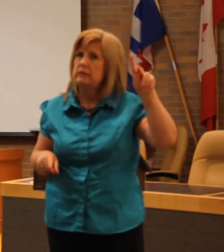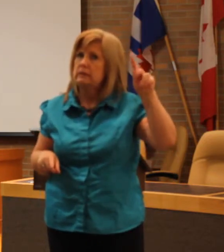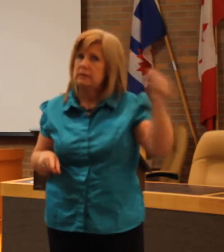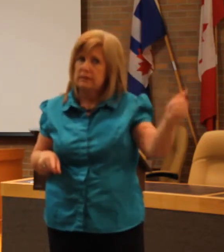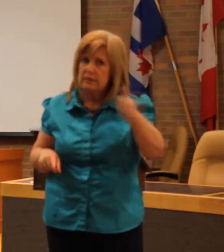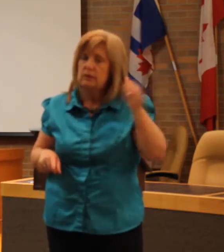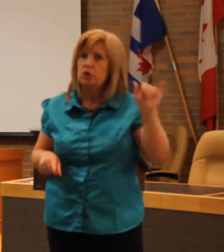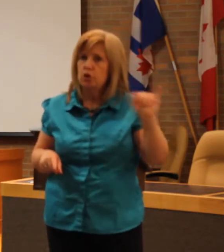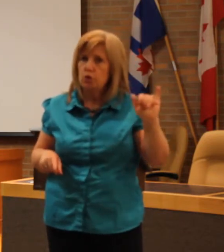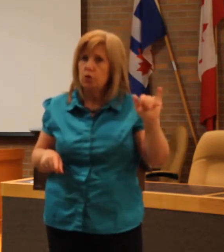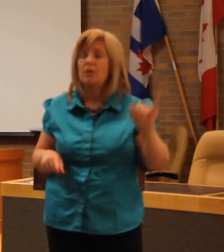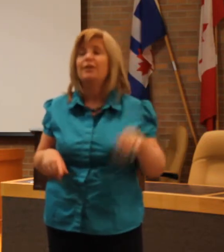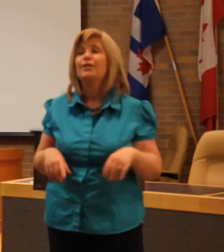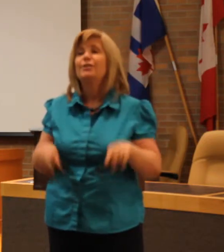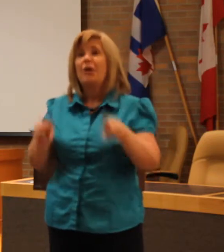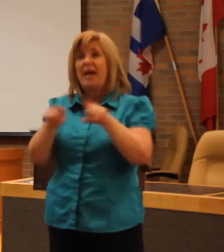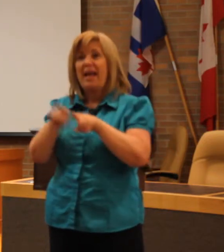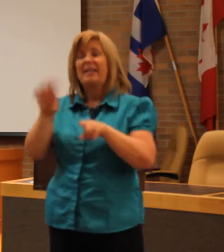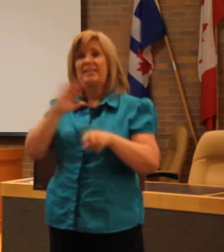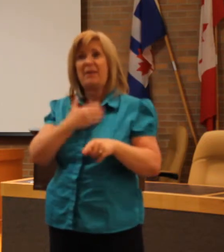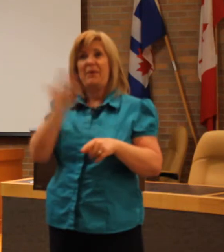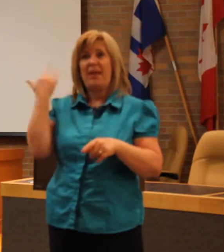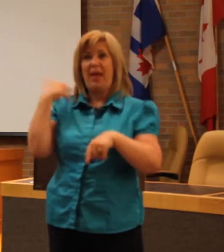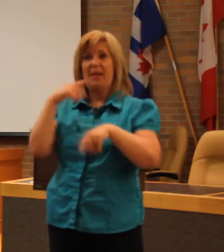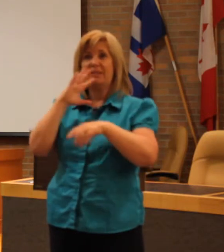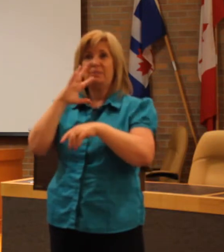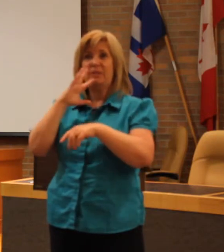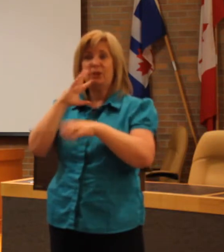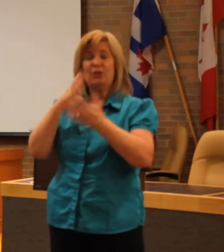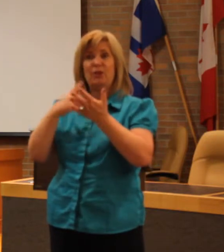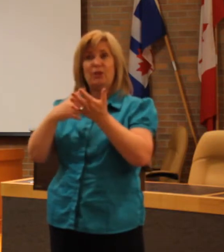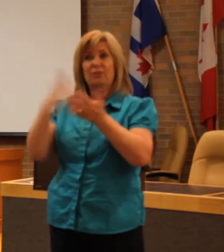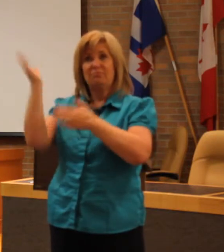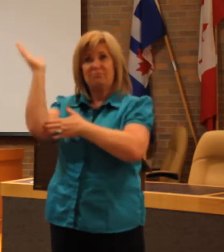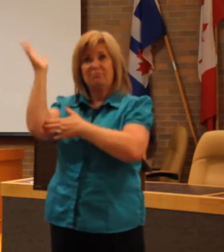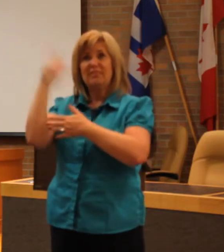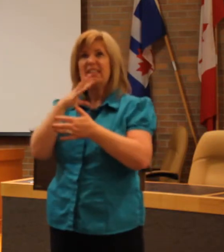to, again, like our last speaker said, have that inclusive dialogue.